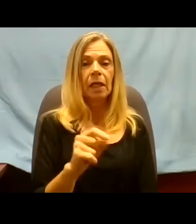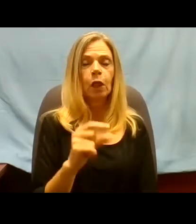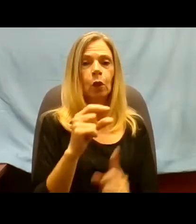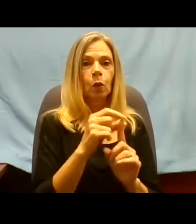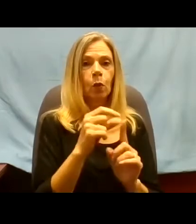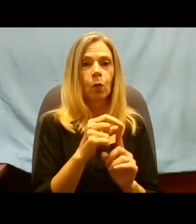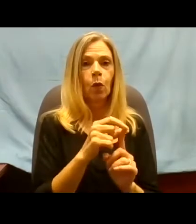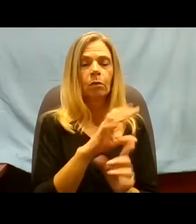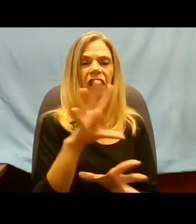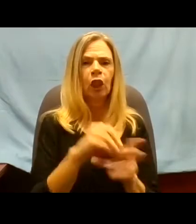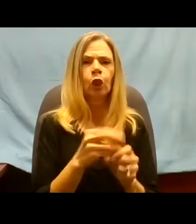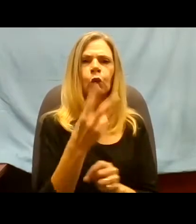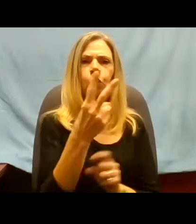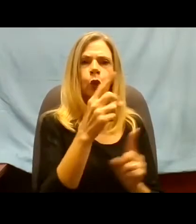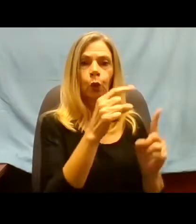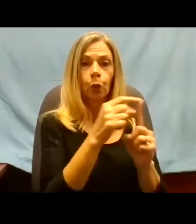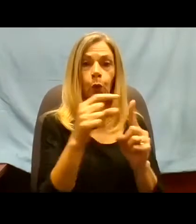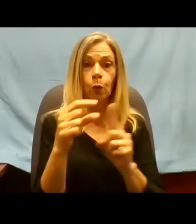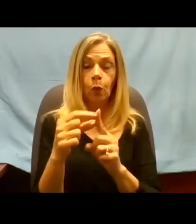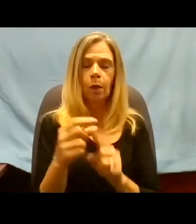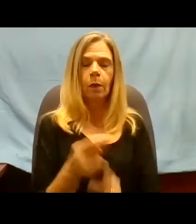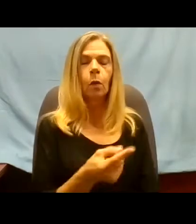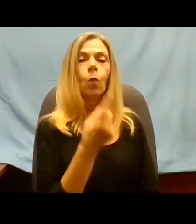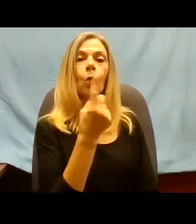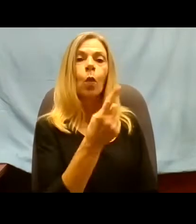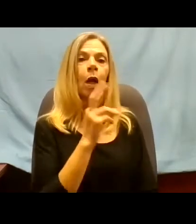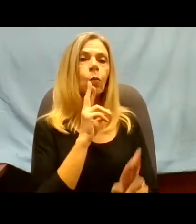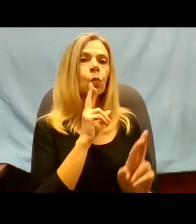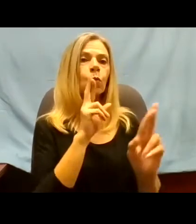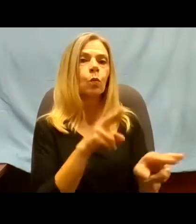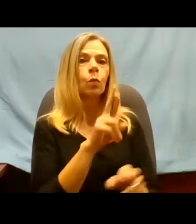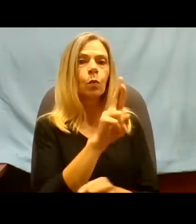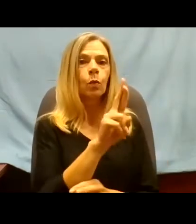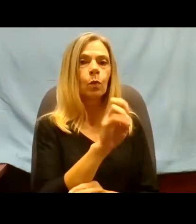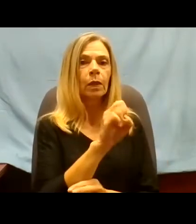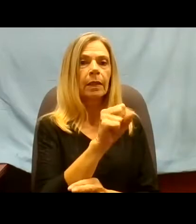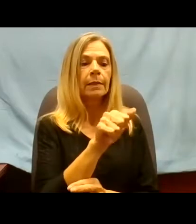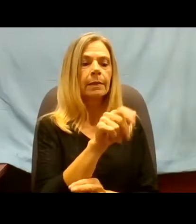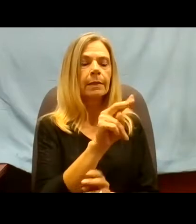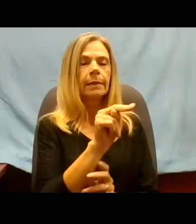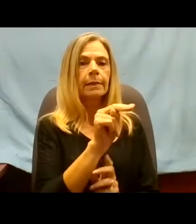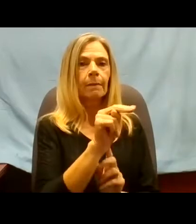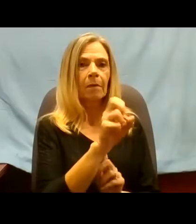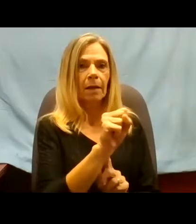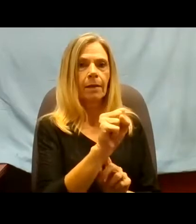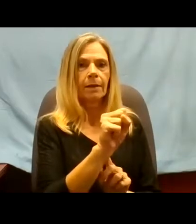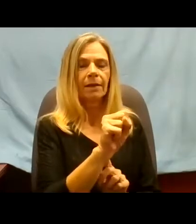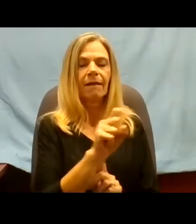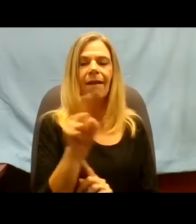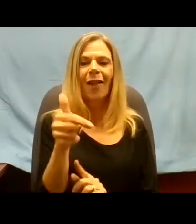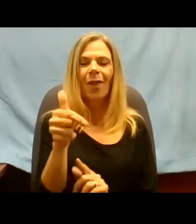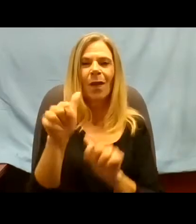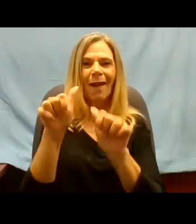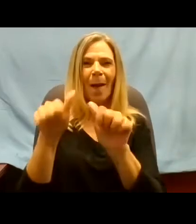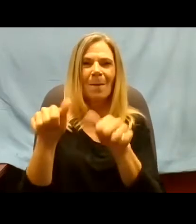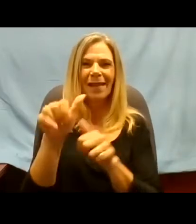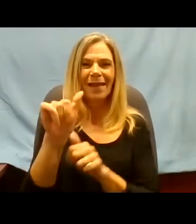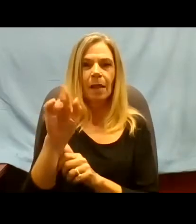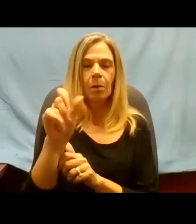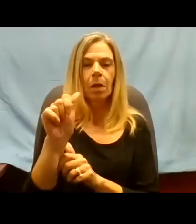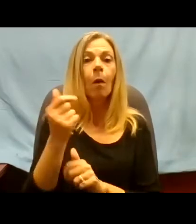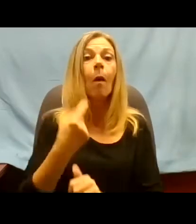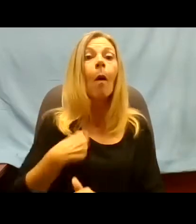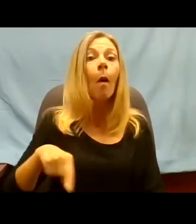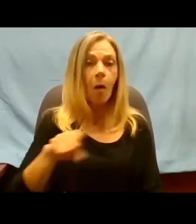response and the word ability. We all have abilities and we all find